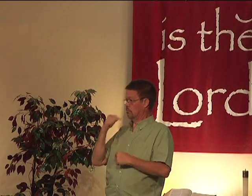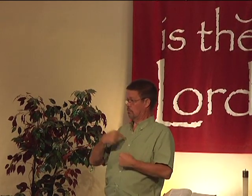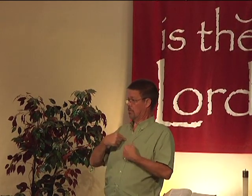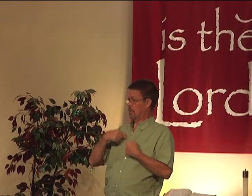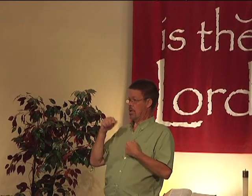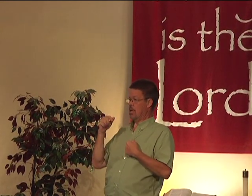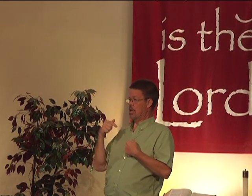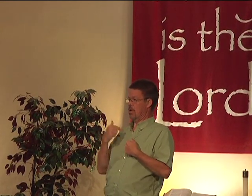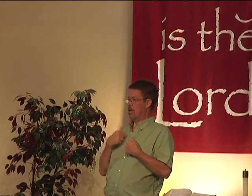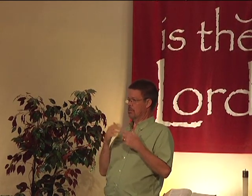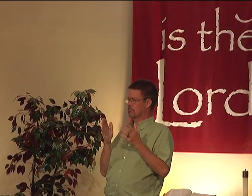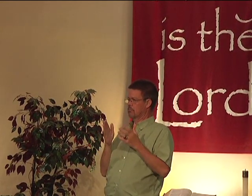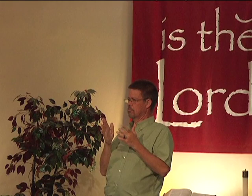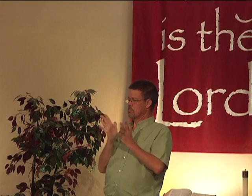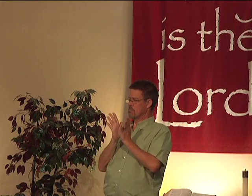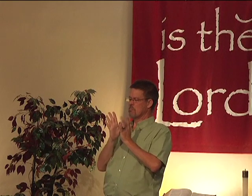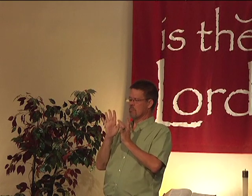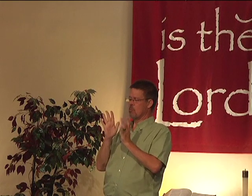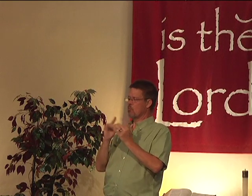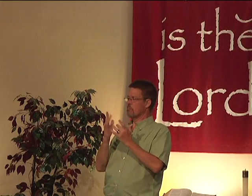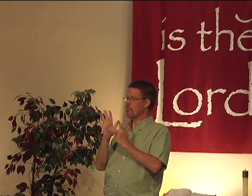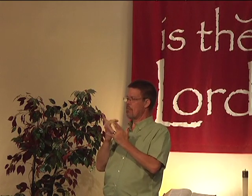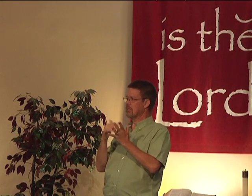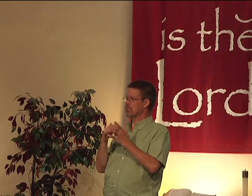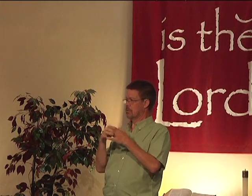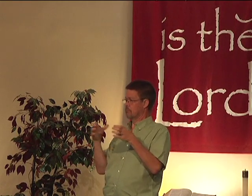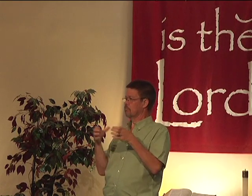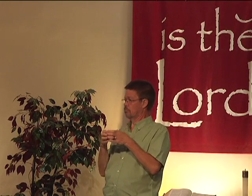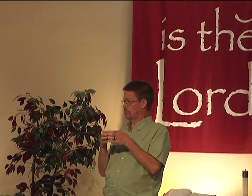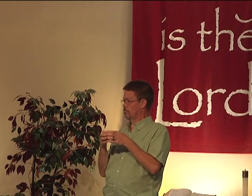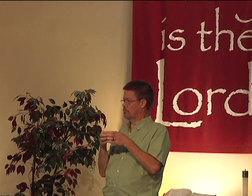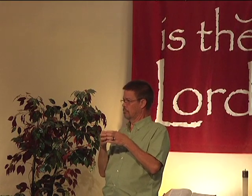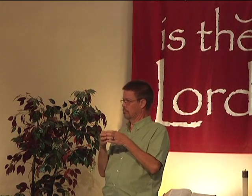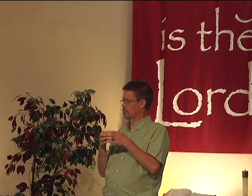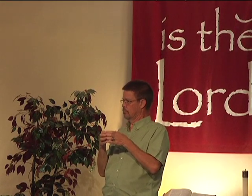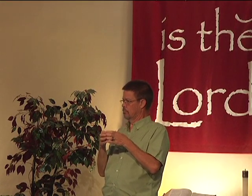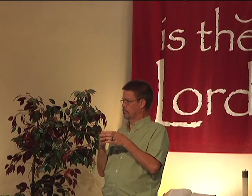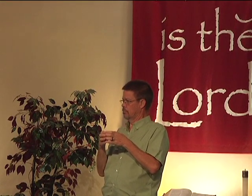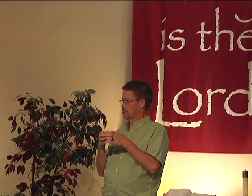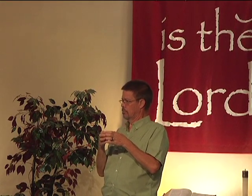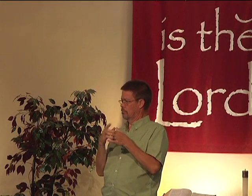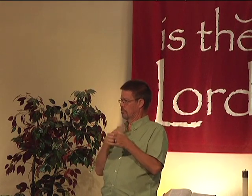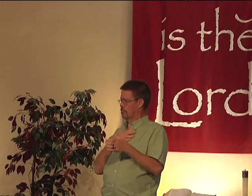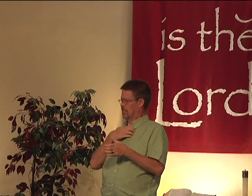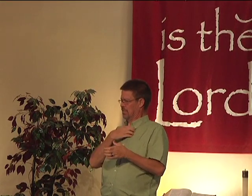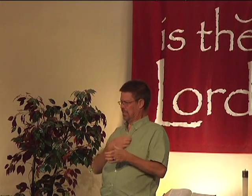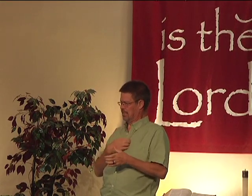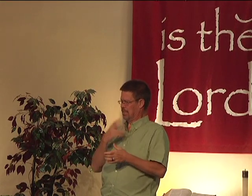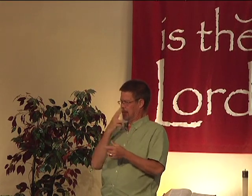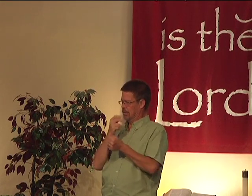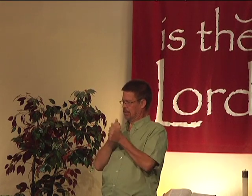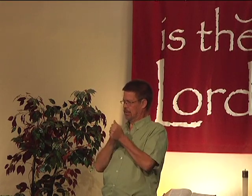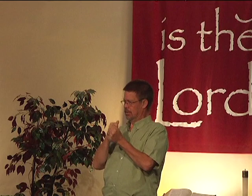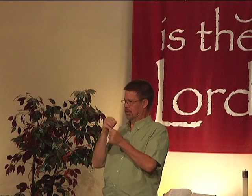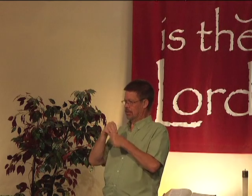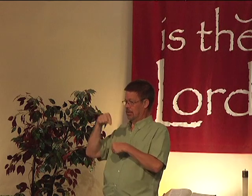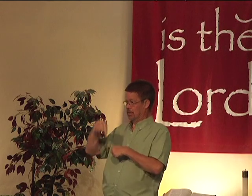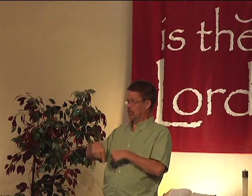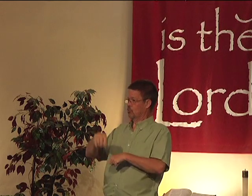especially for me, like the small group, my Bible study group, when we get together. My desire is to see everyone within